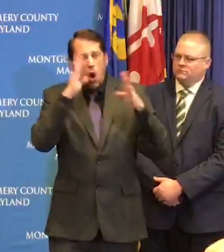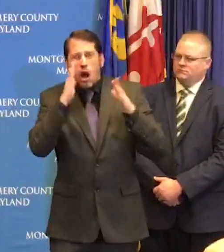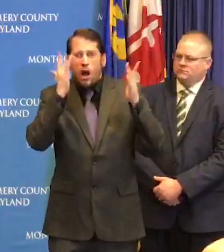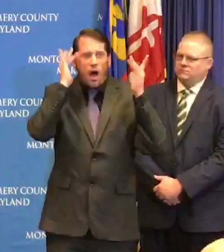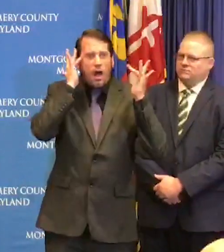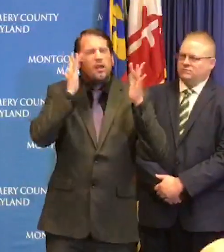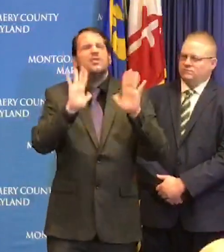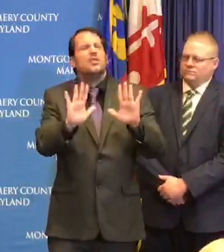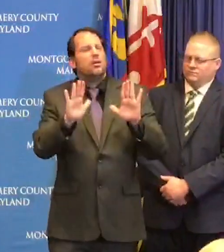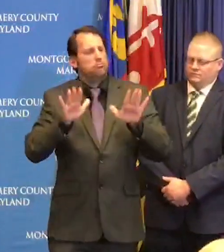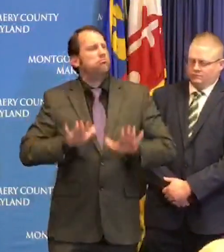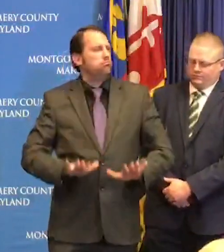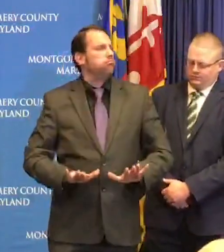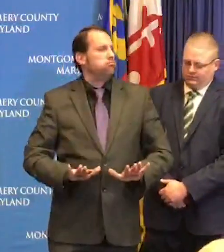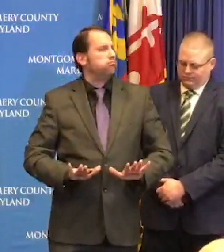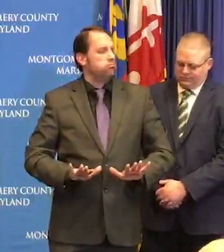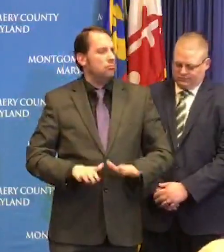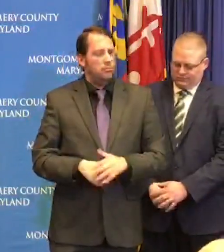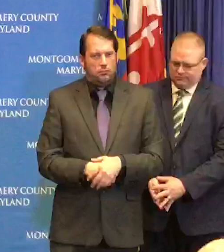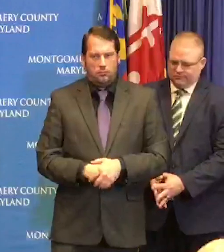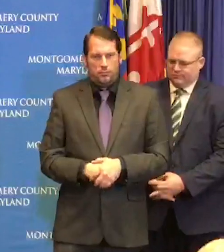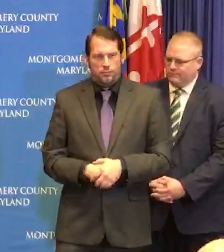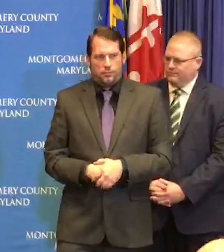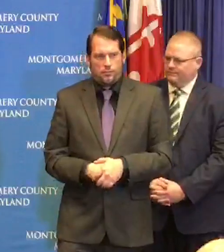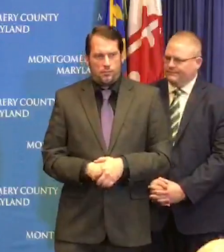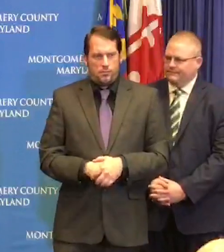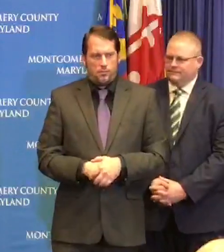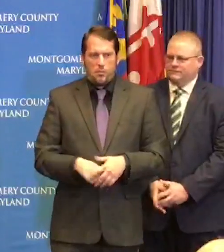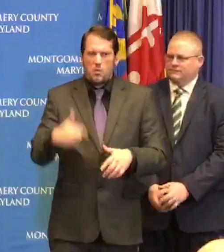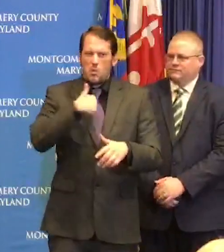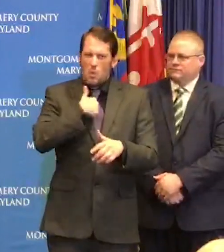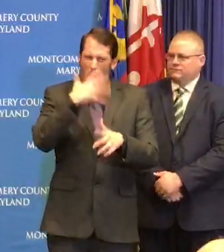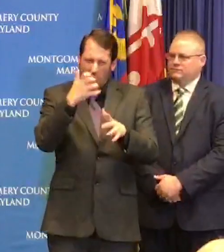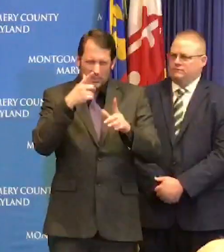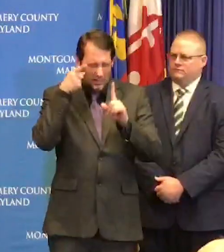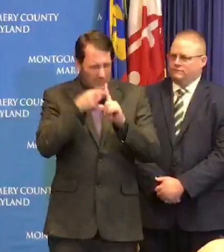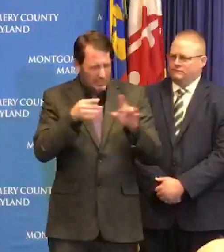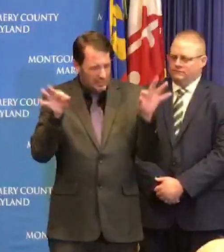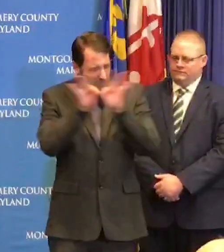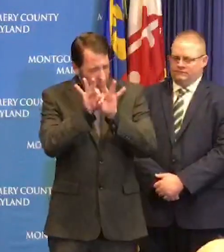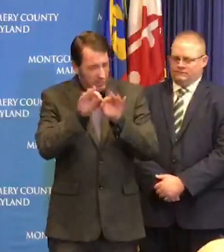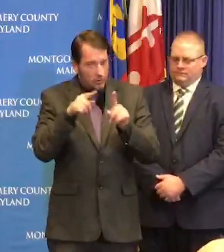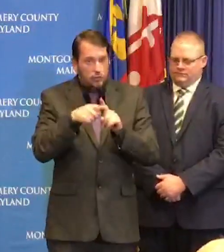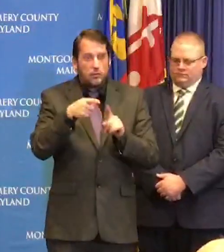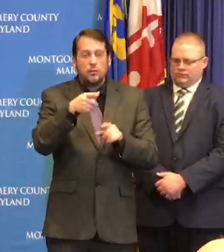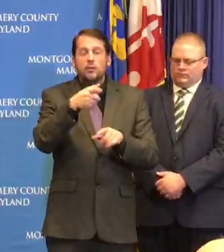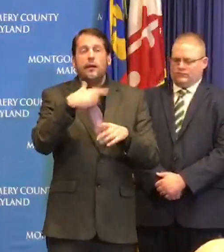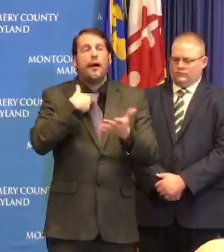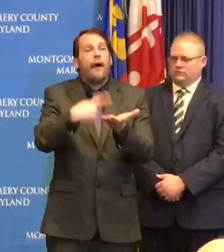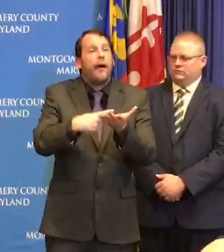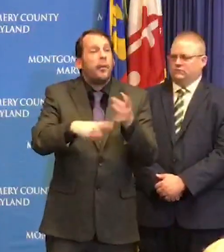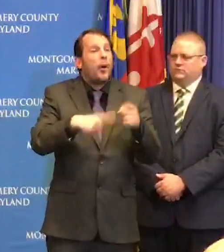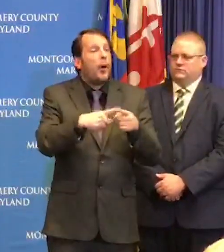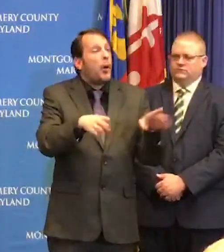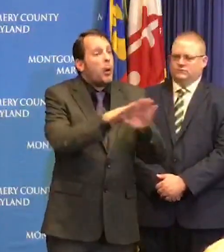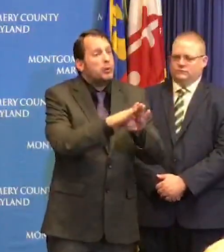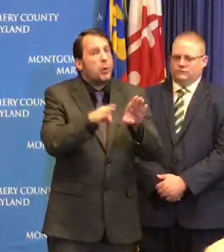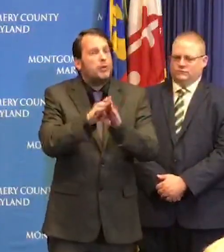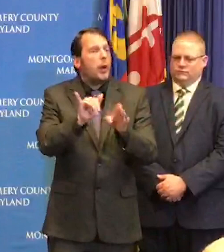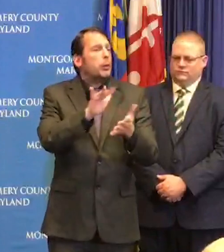is that we talked a lot about closures and closures of schools I want people to also understand